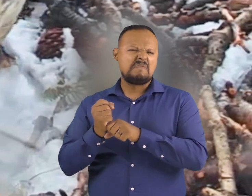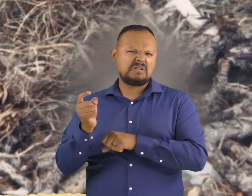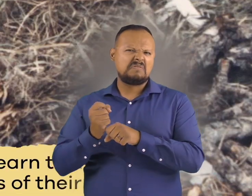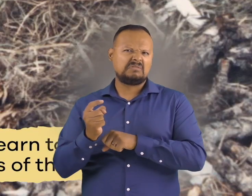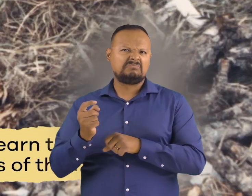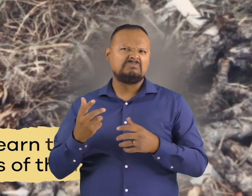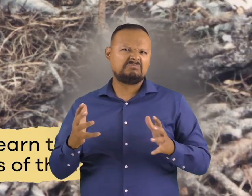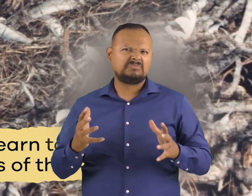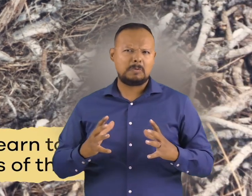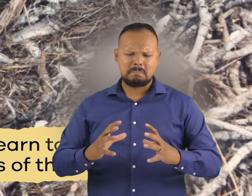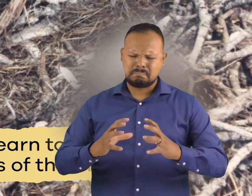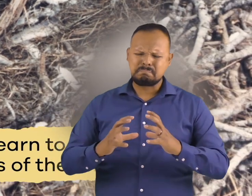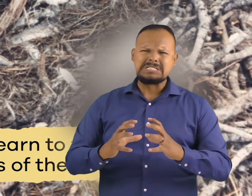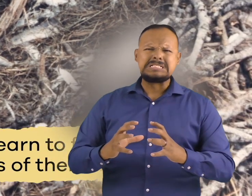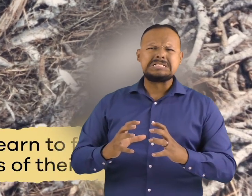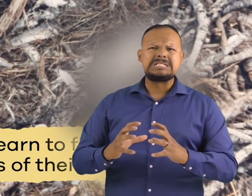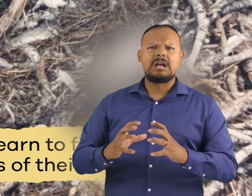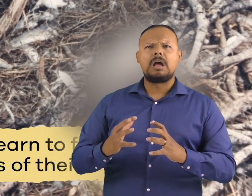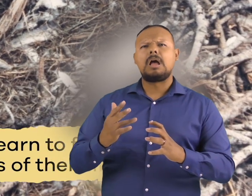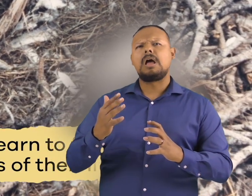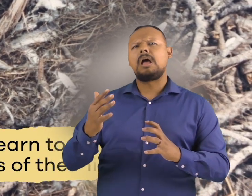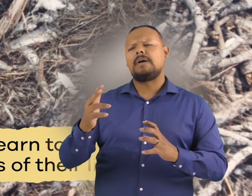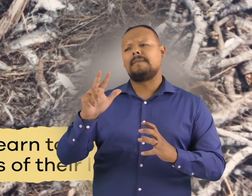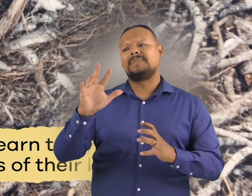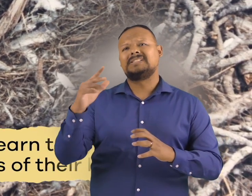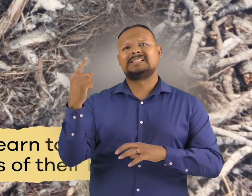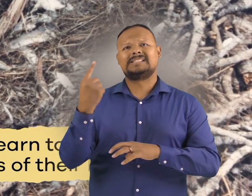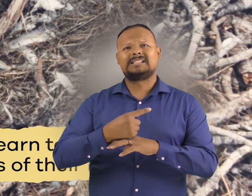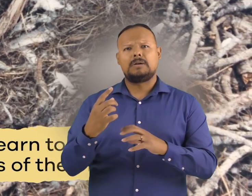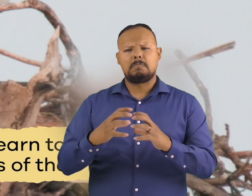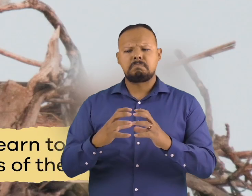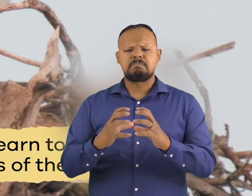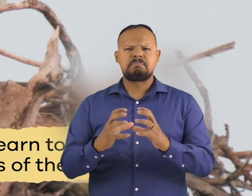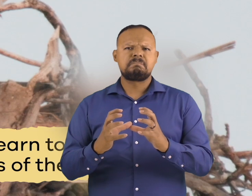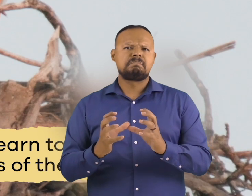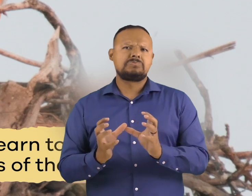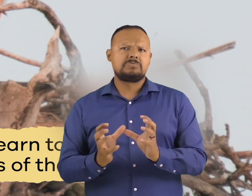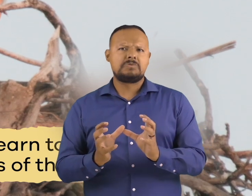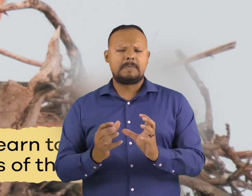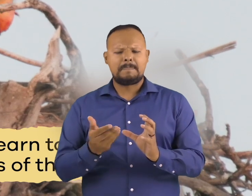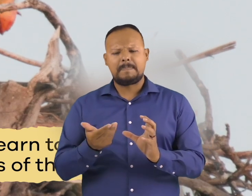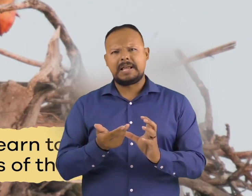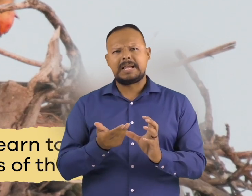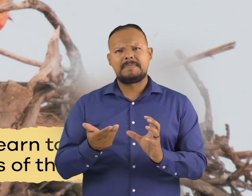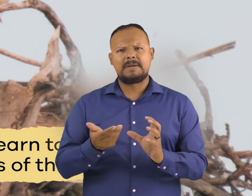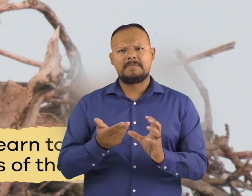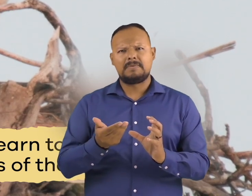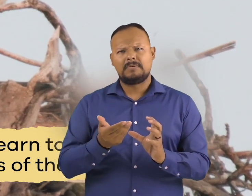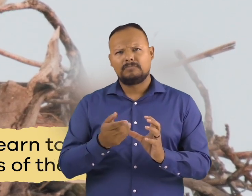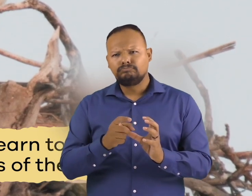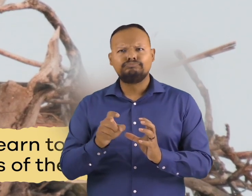Baby Eagles, or eaglets, learn to fly within the first three months of their life.